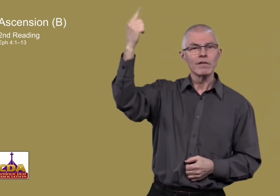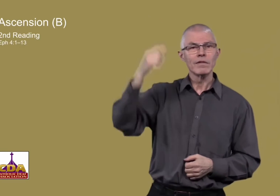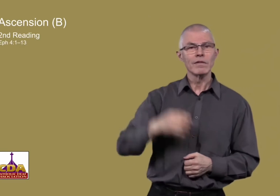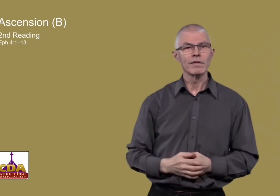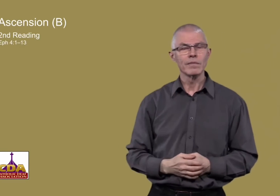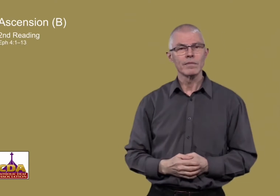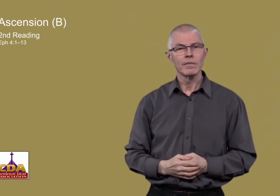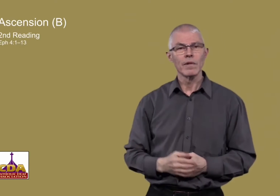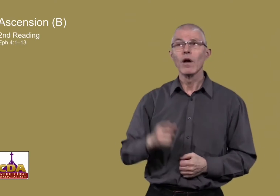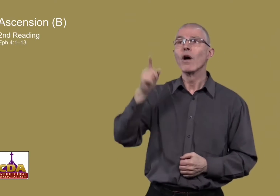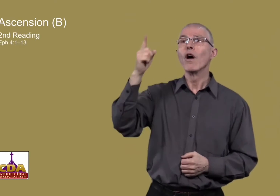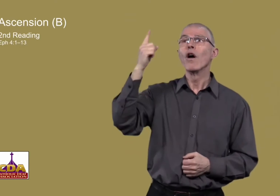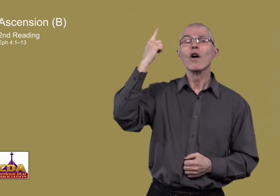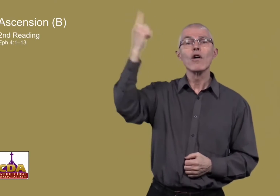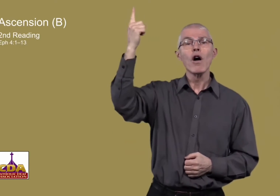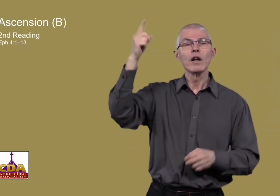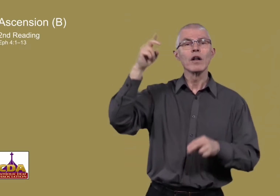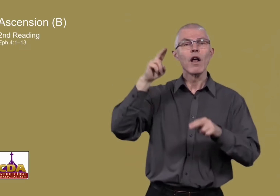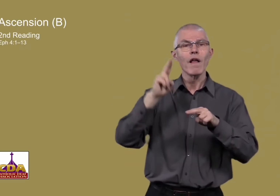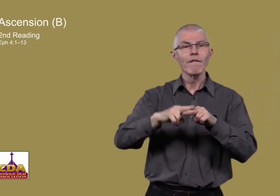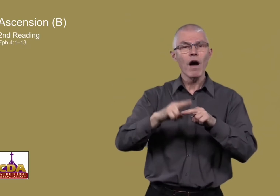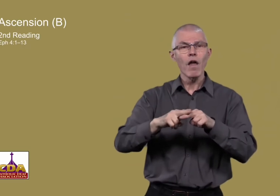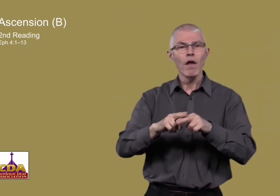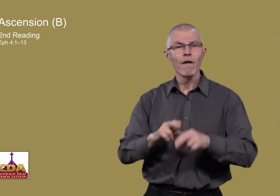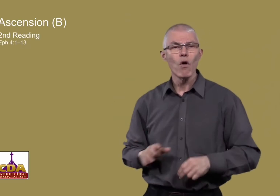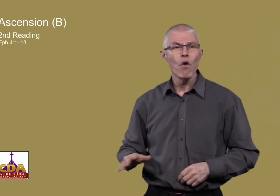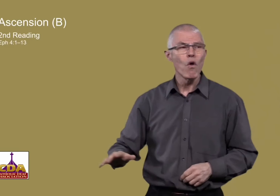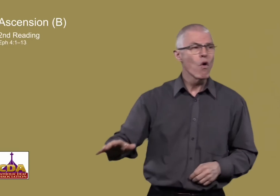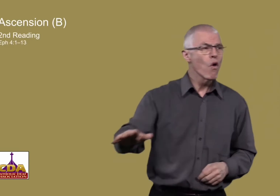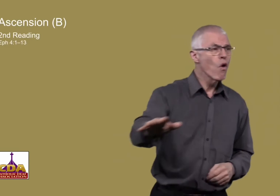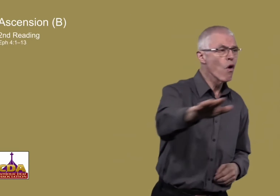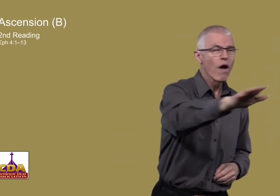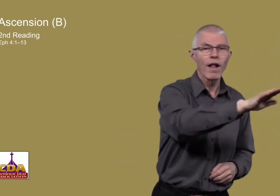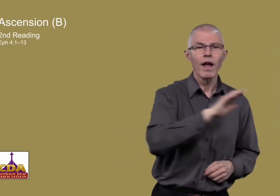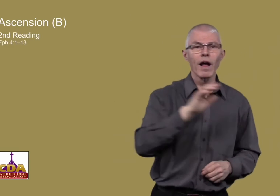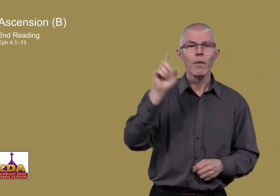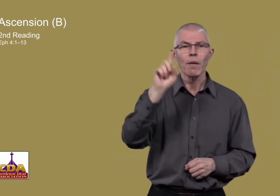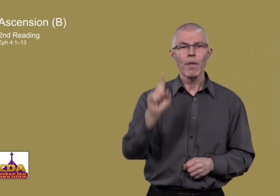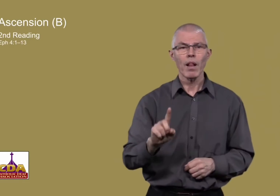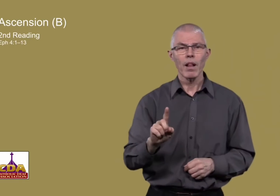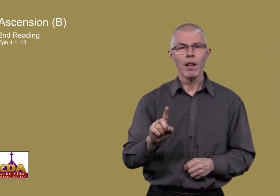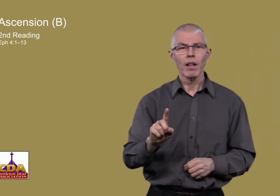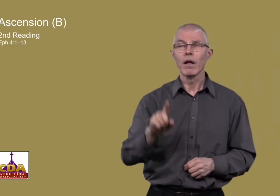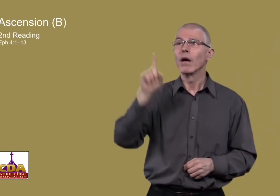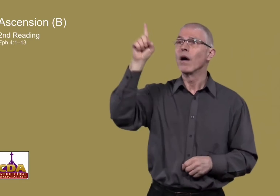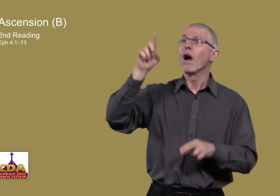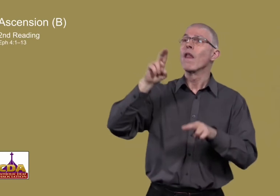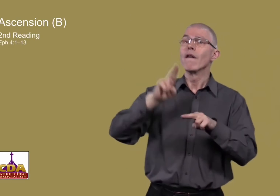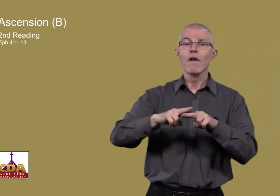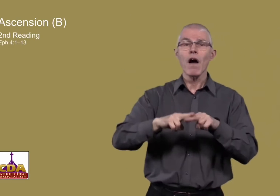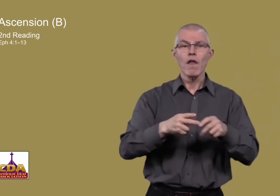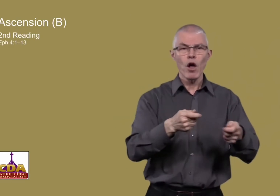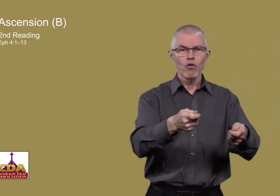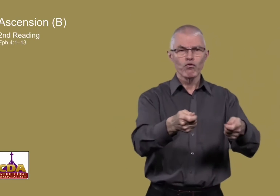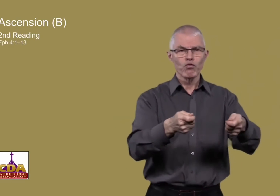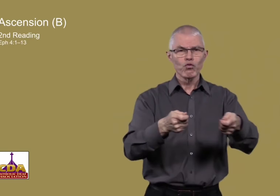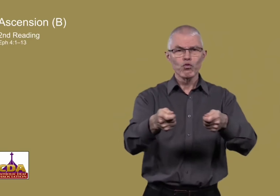God is the Father of all people. The Father that